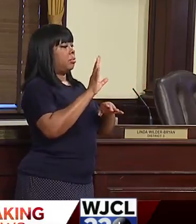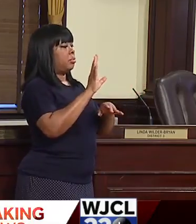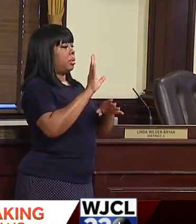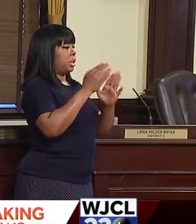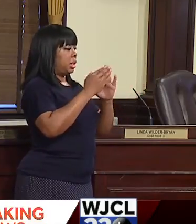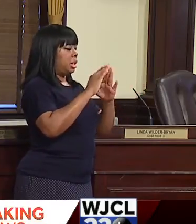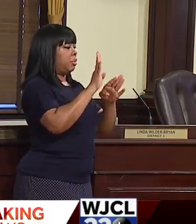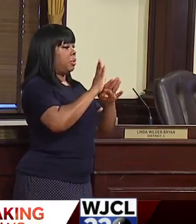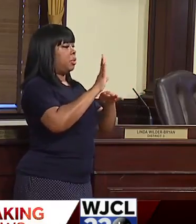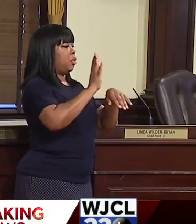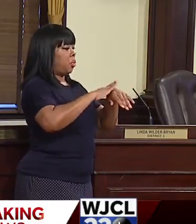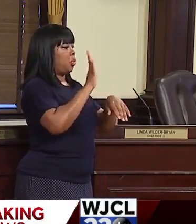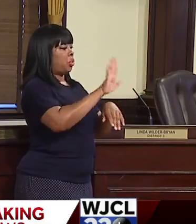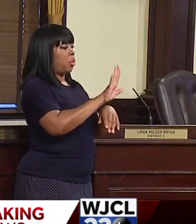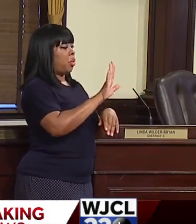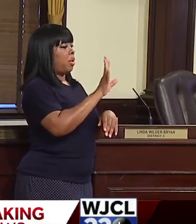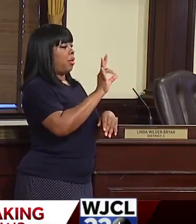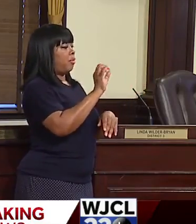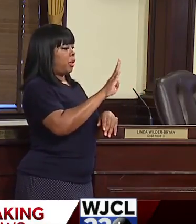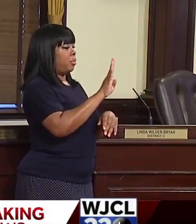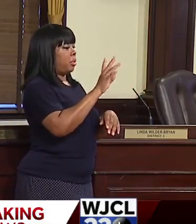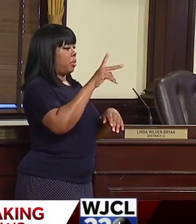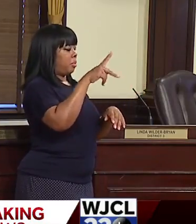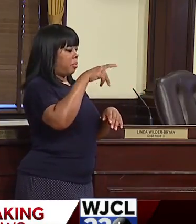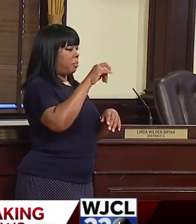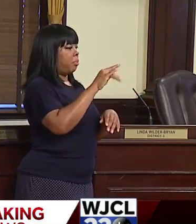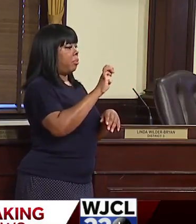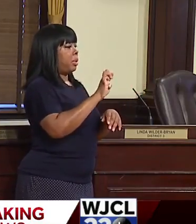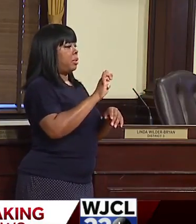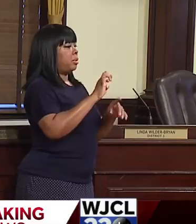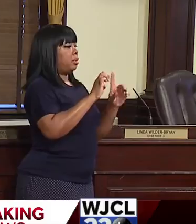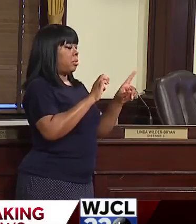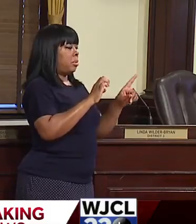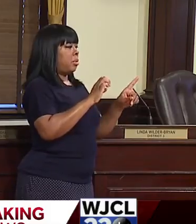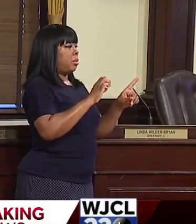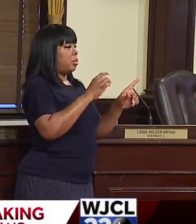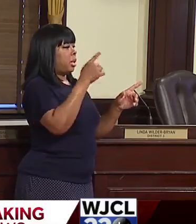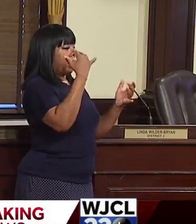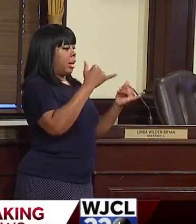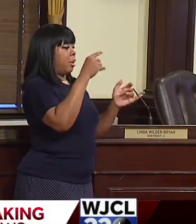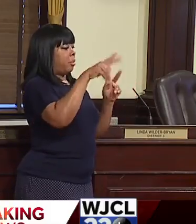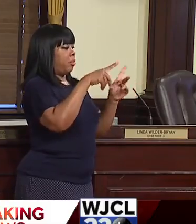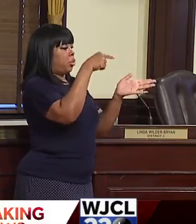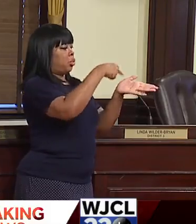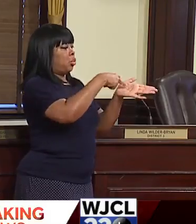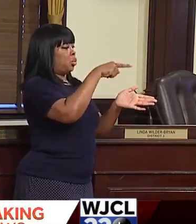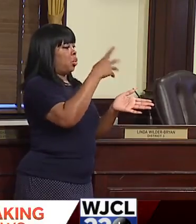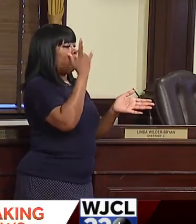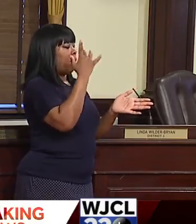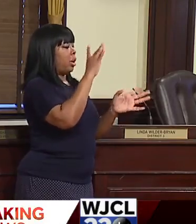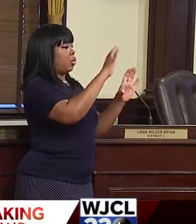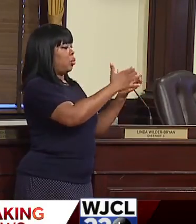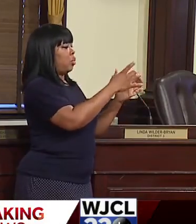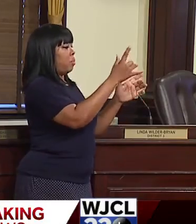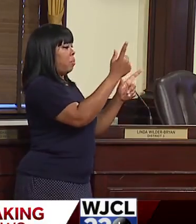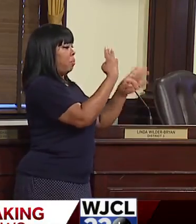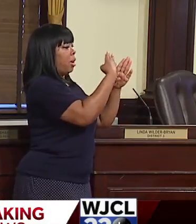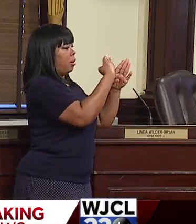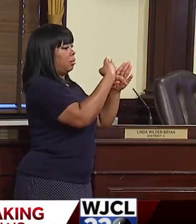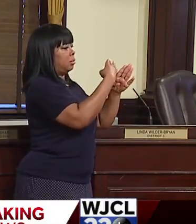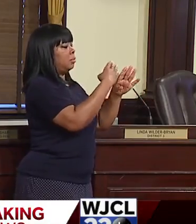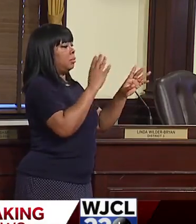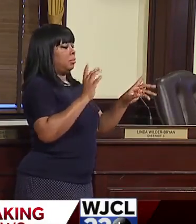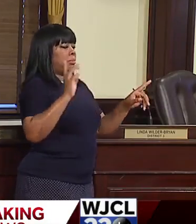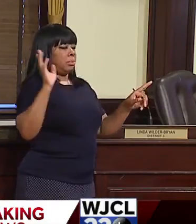that it applies to all that can happen in one. Um, it has not occurred in this district. My position is this. I maintain a very